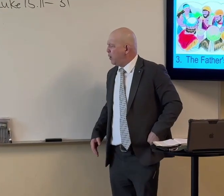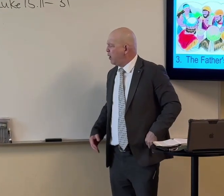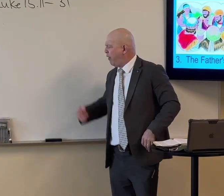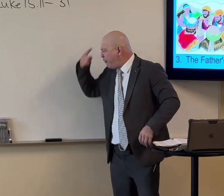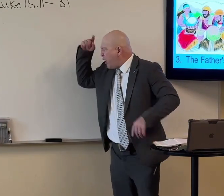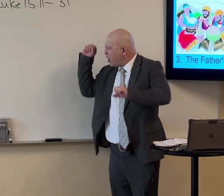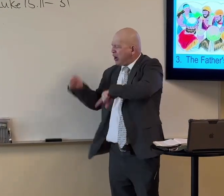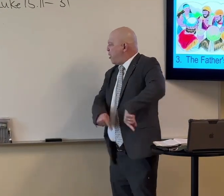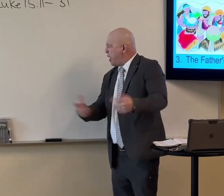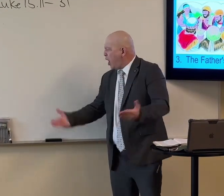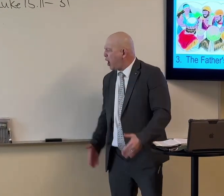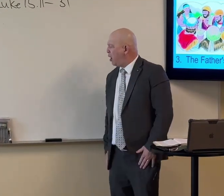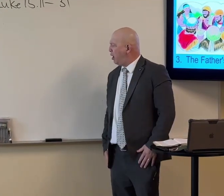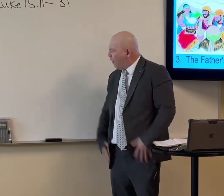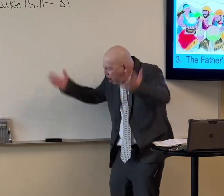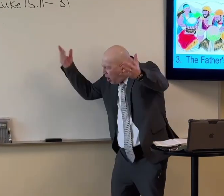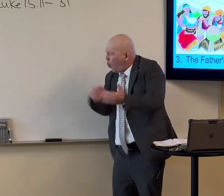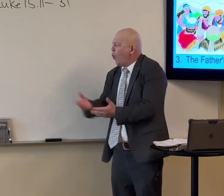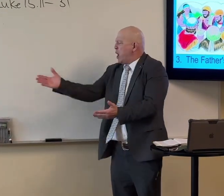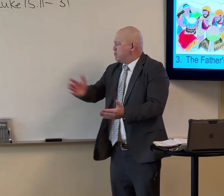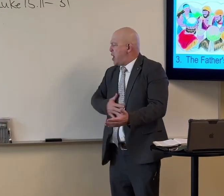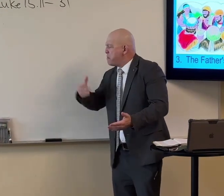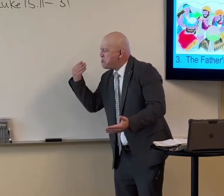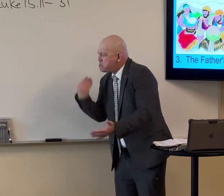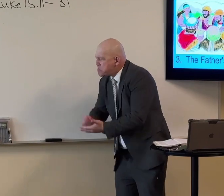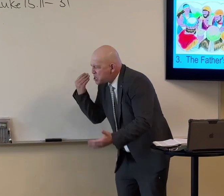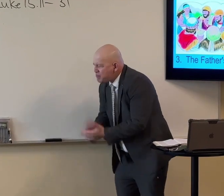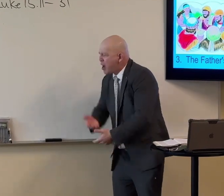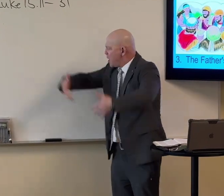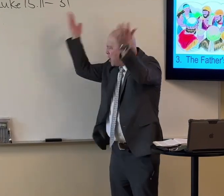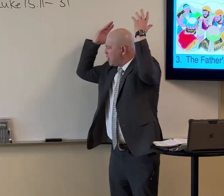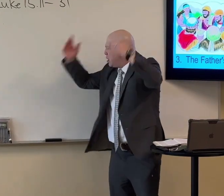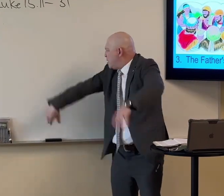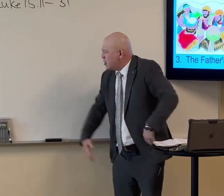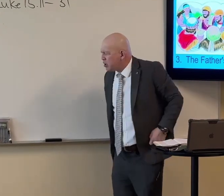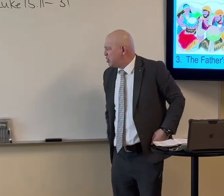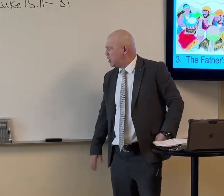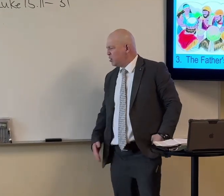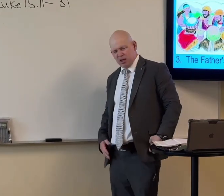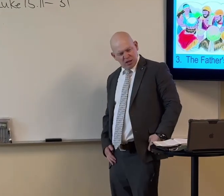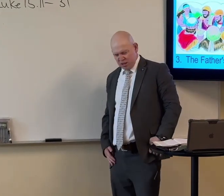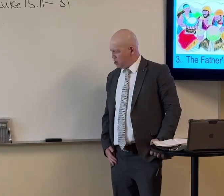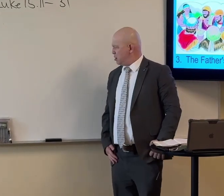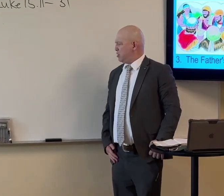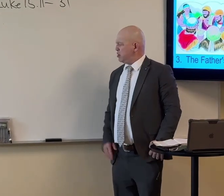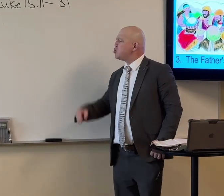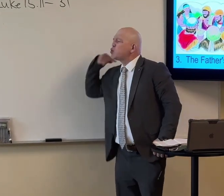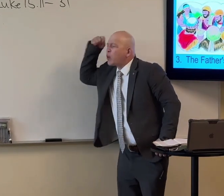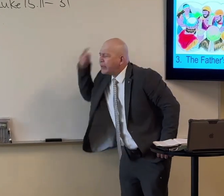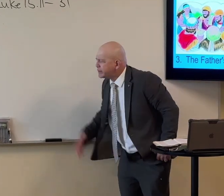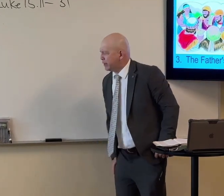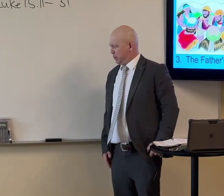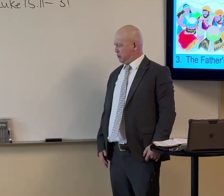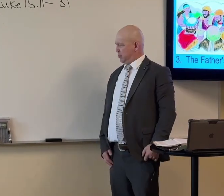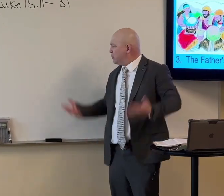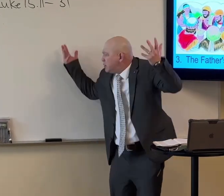know what. What. What are you. What were you thinking coming here. You wasted all that money. worked so hard for. What are you crazy.